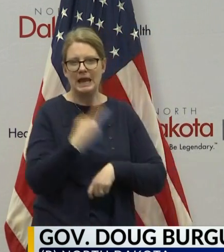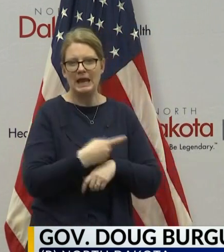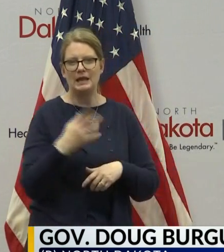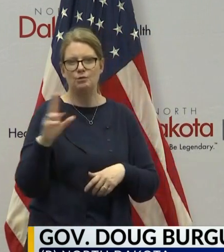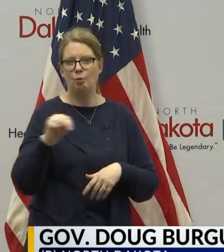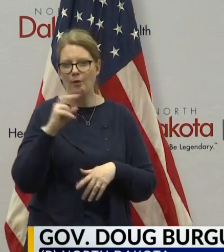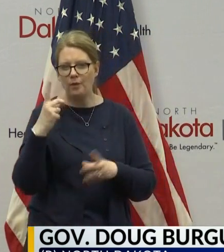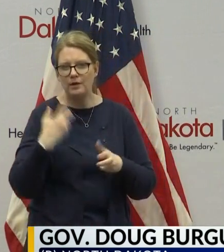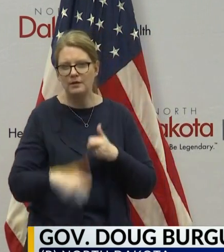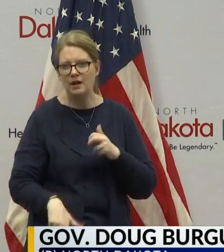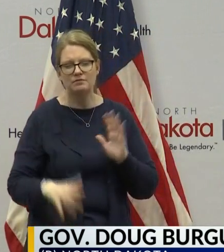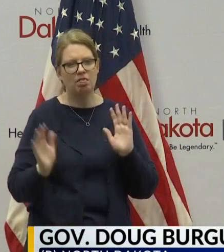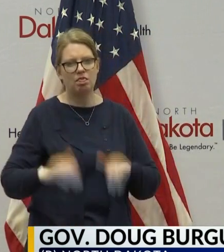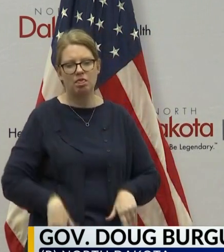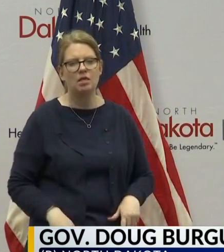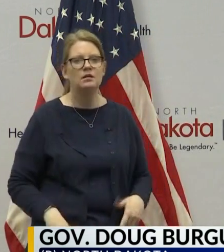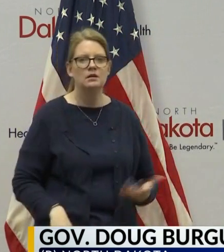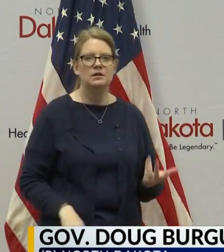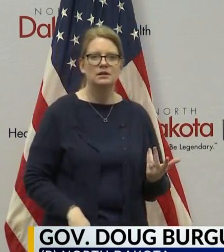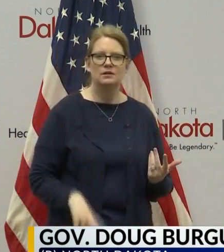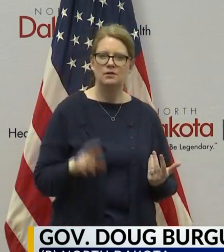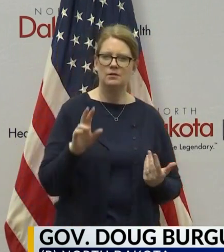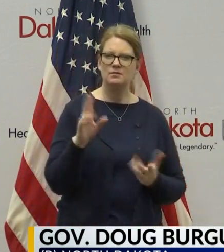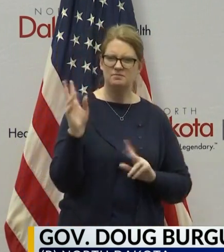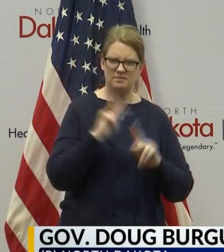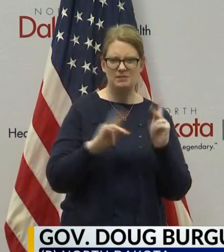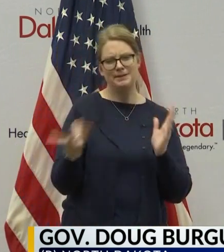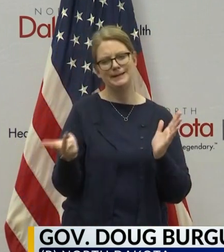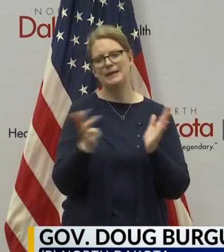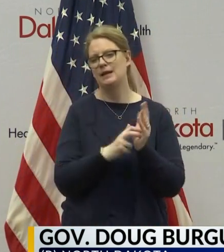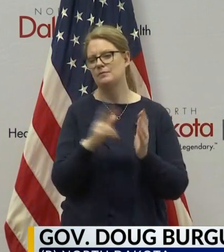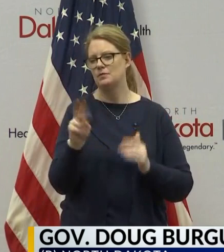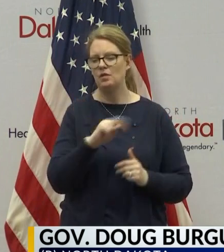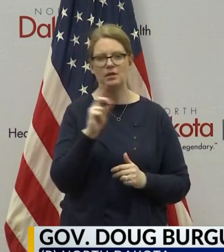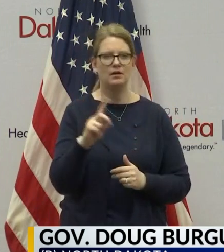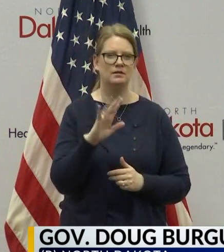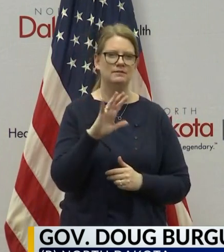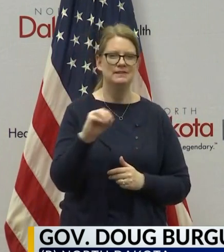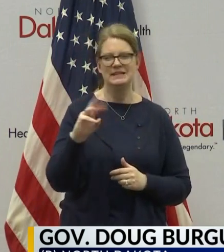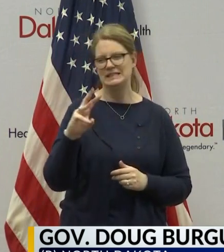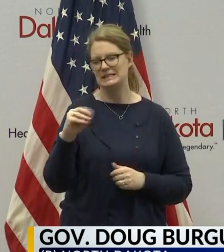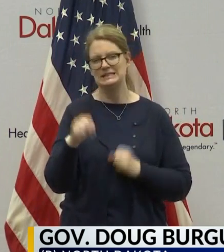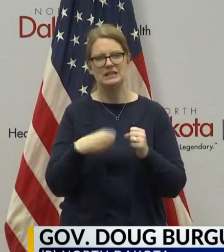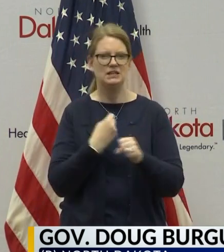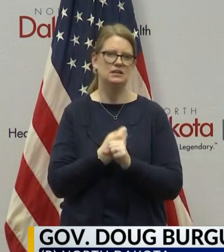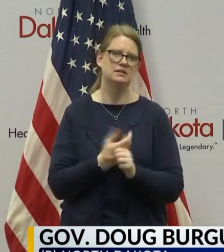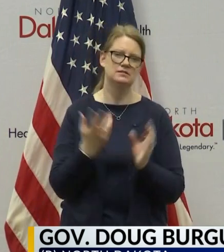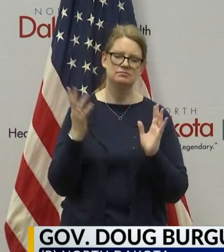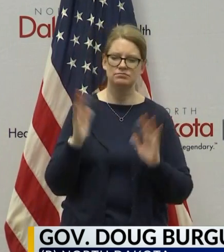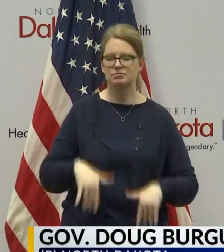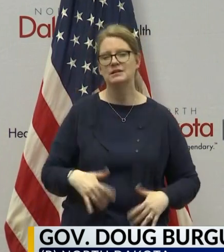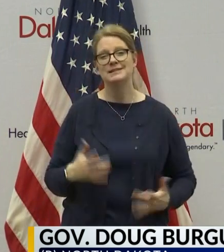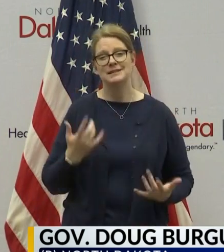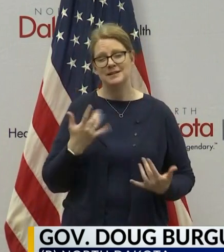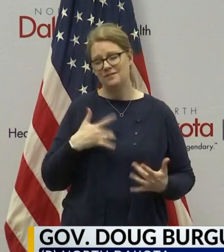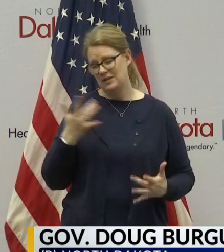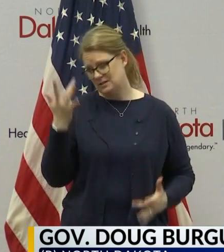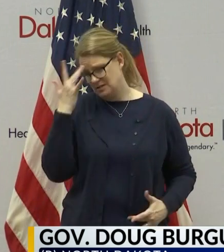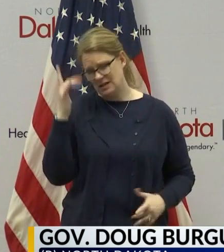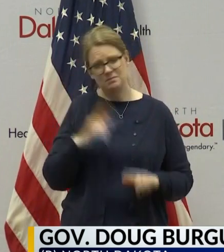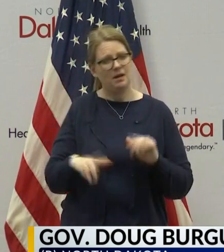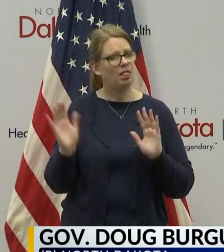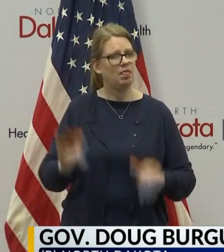talked about, you know, people that get up and go to work for 50, 60 years no matter how they feel. It doesn't matter. I feel bad. I got to go do my work. That's